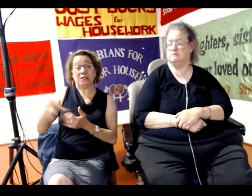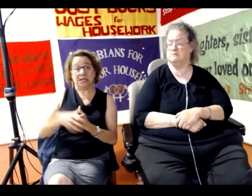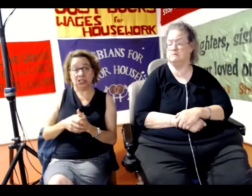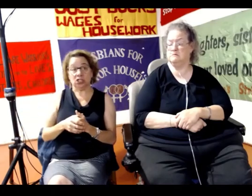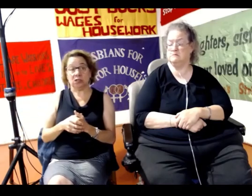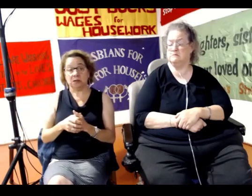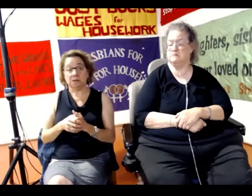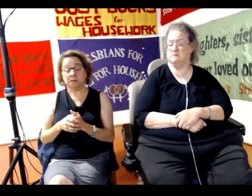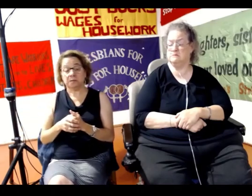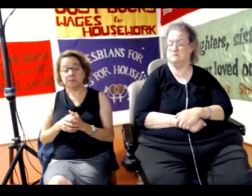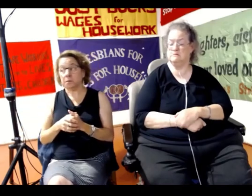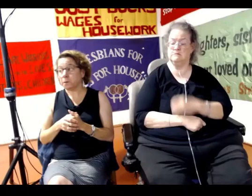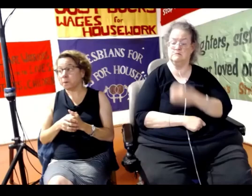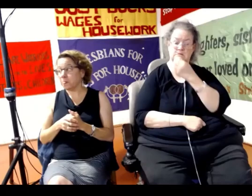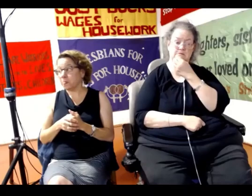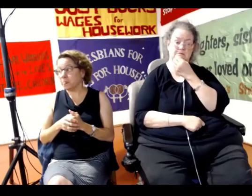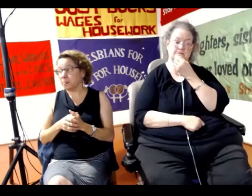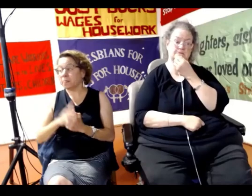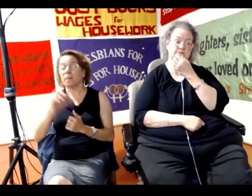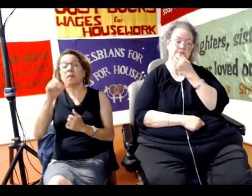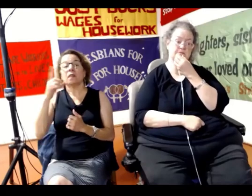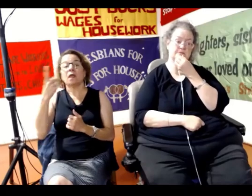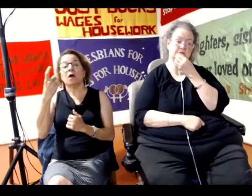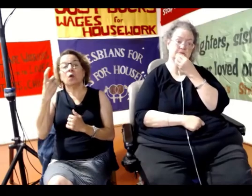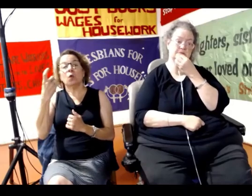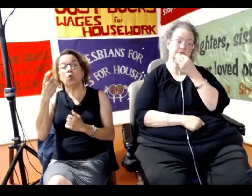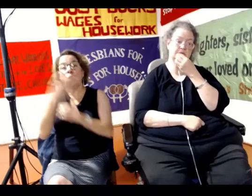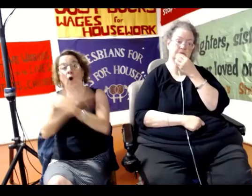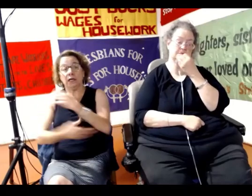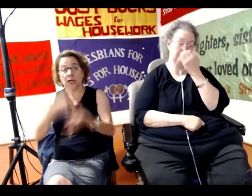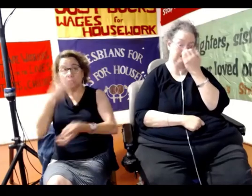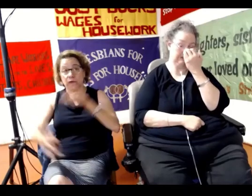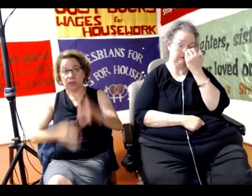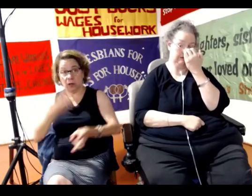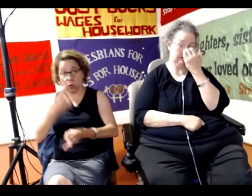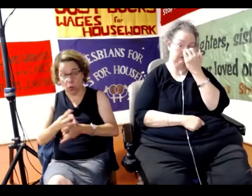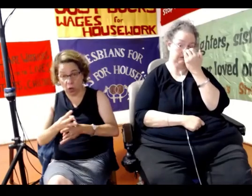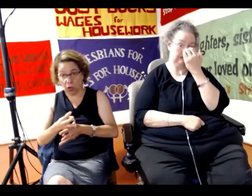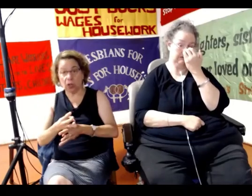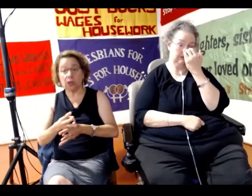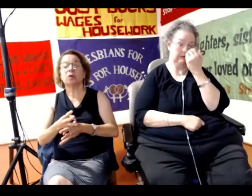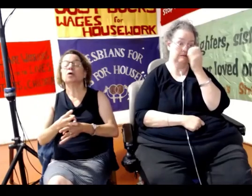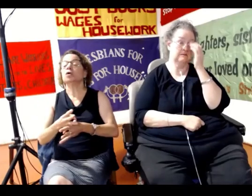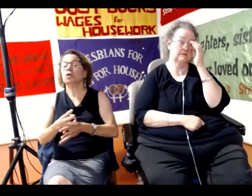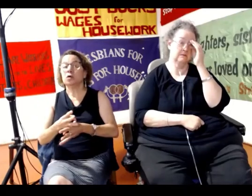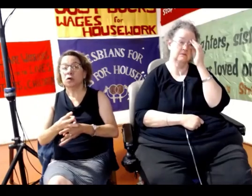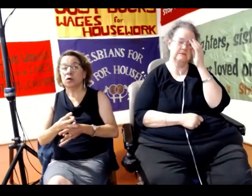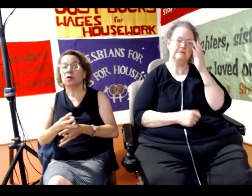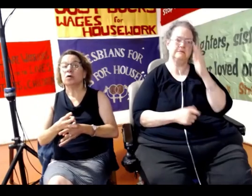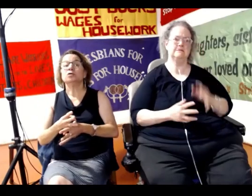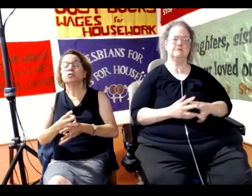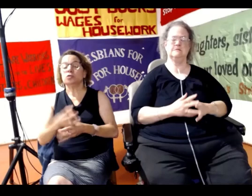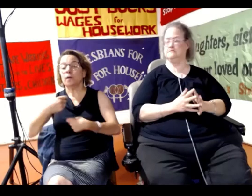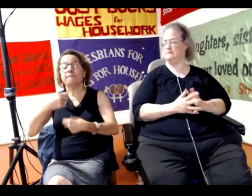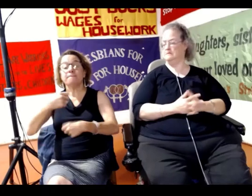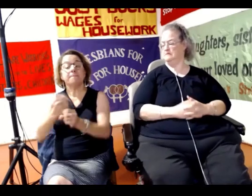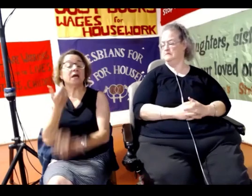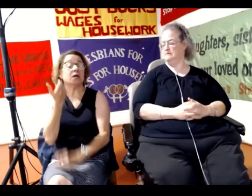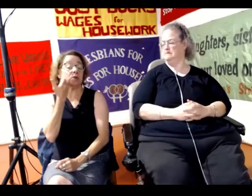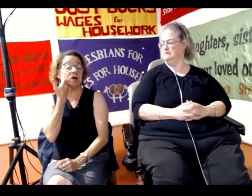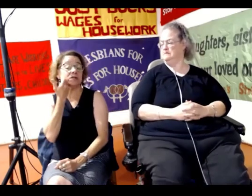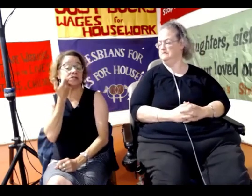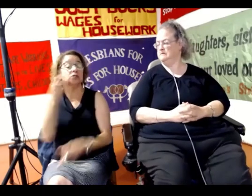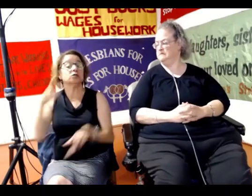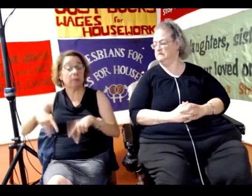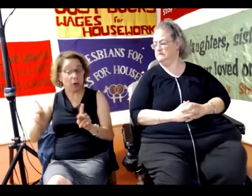are immigrant. The only country in the world that has decriminalized sex workers is New Zealand, and